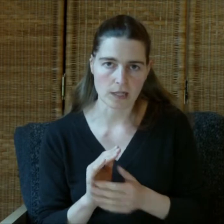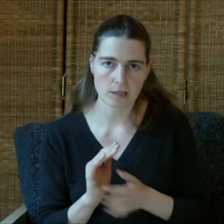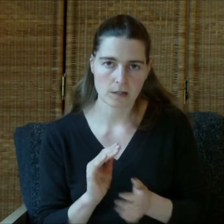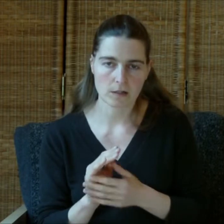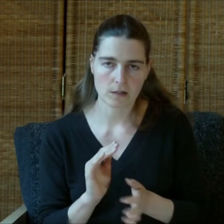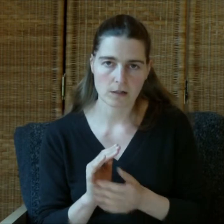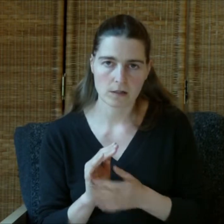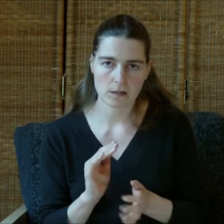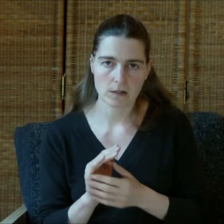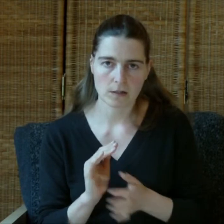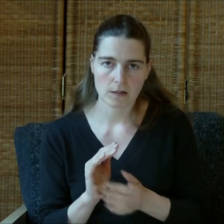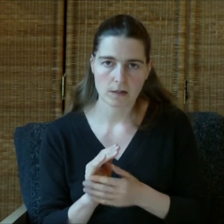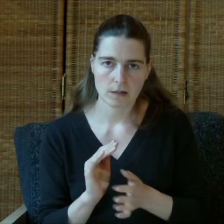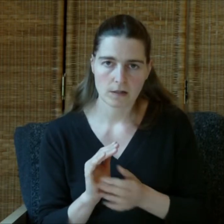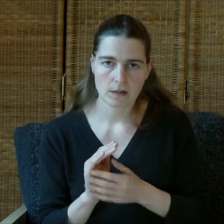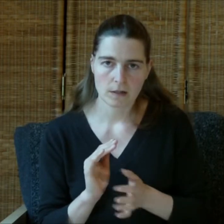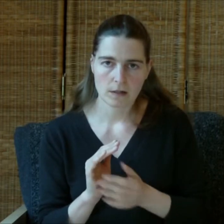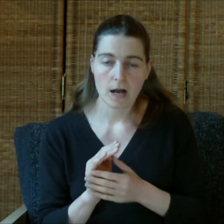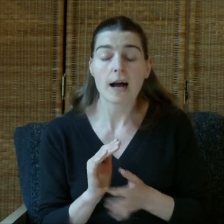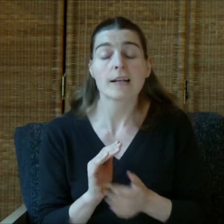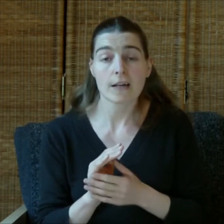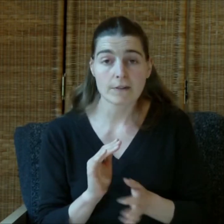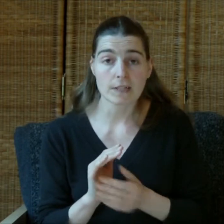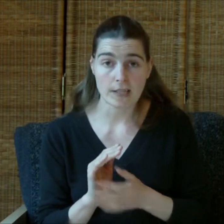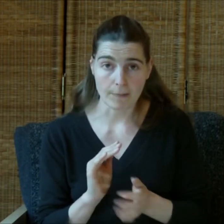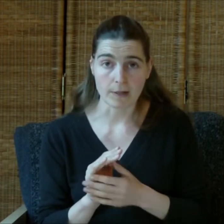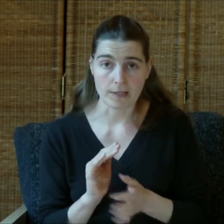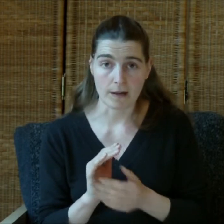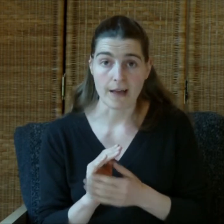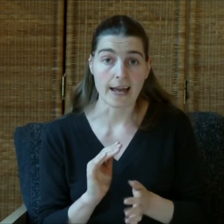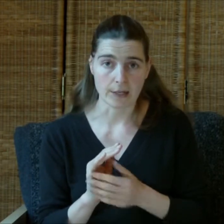I love and accept myself anyway.